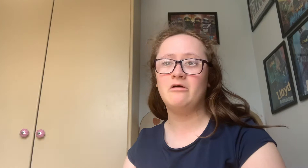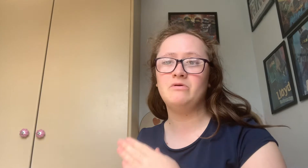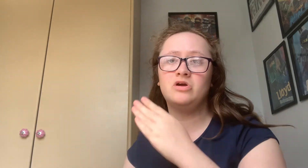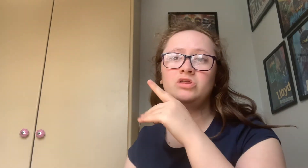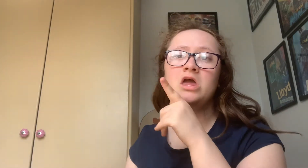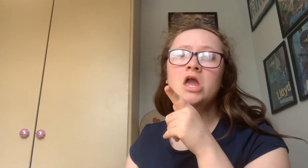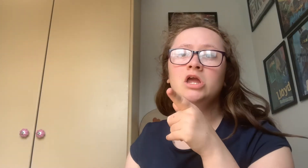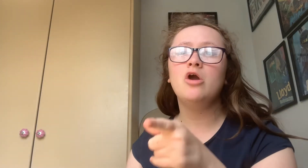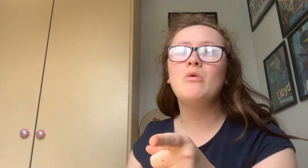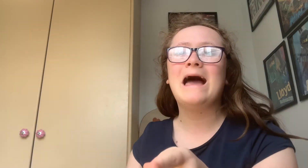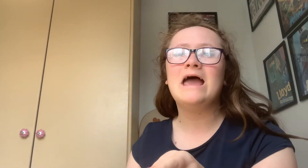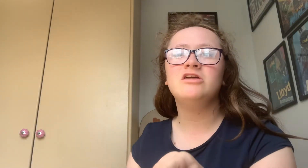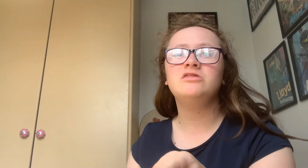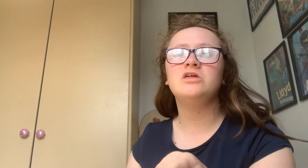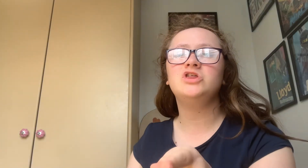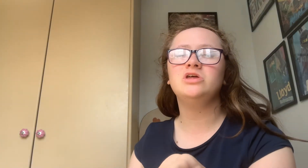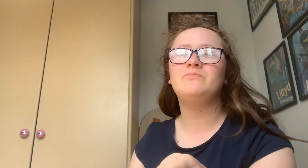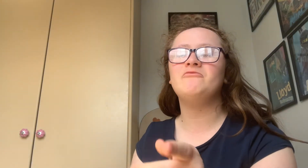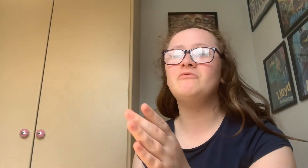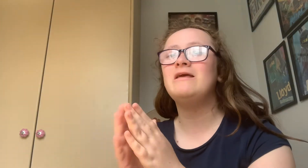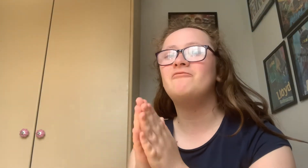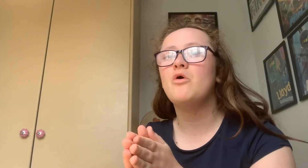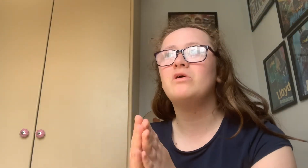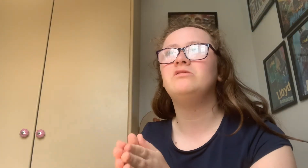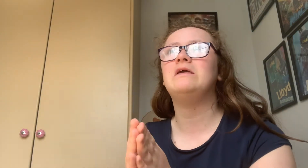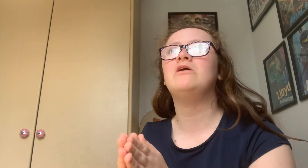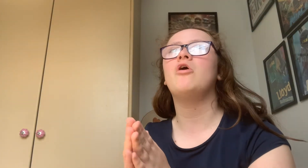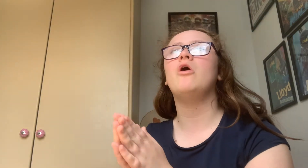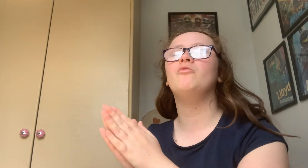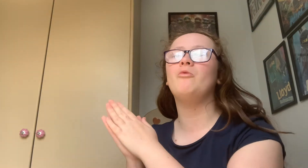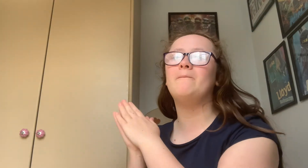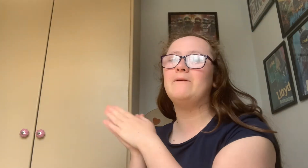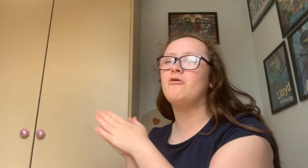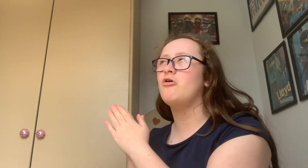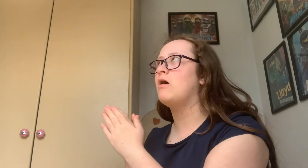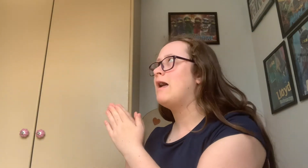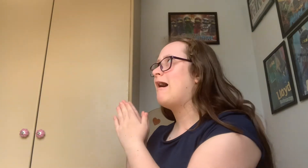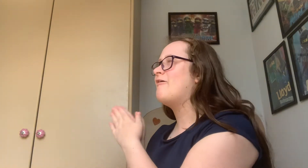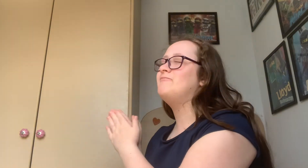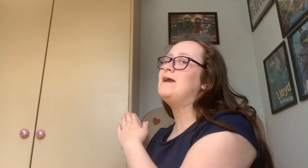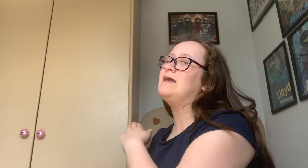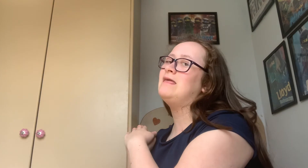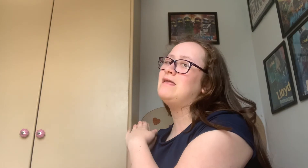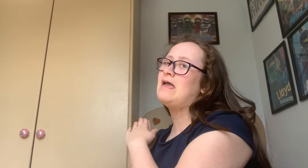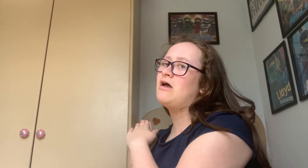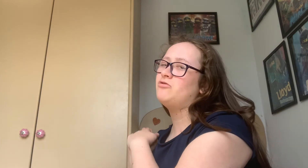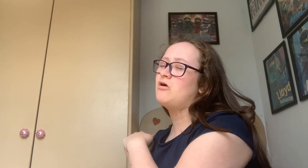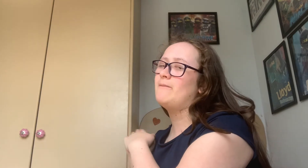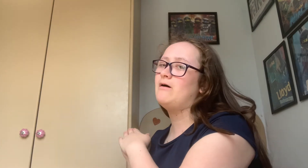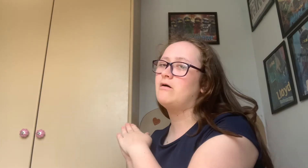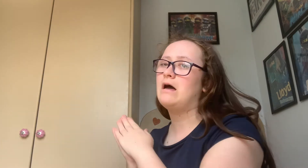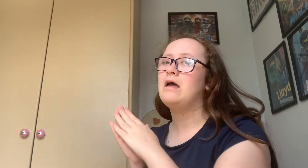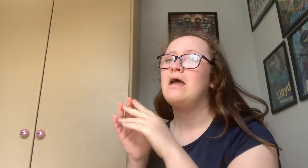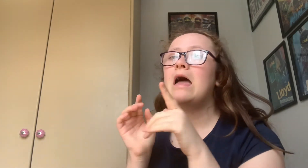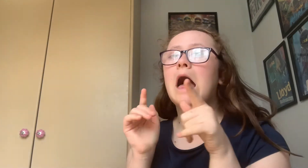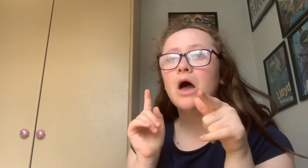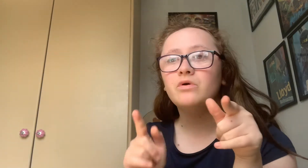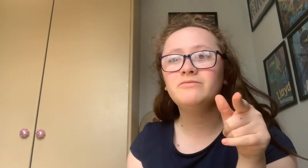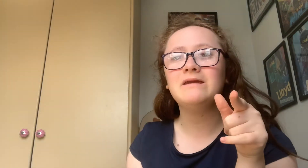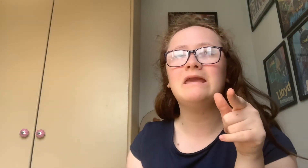because you guys should be really focusing on what people Have made in that Toca Boca I was thinking